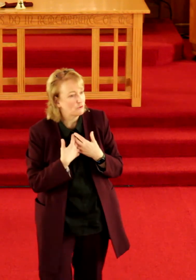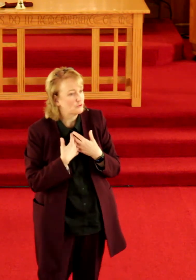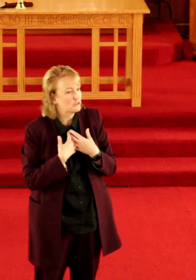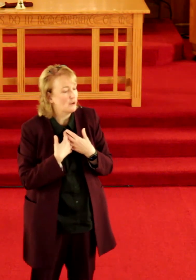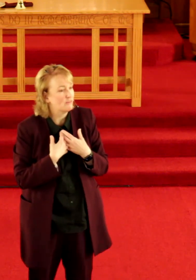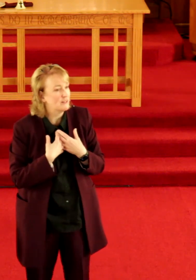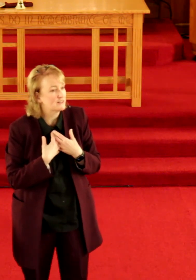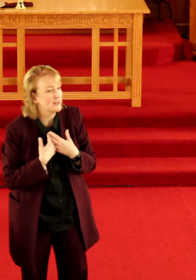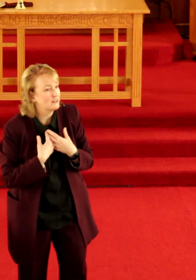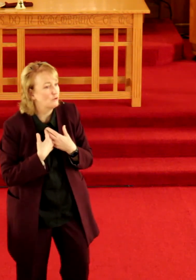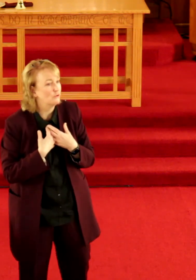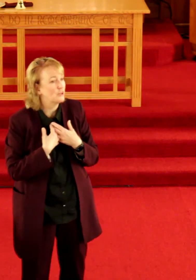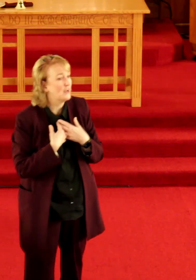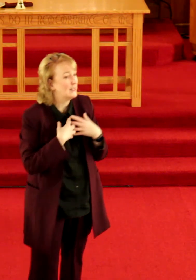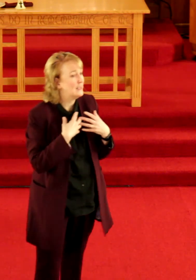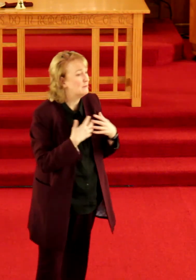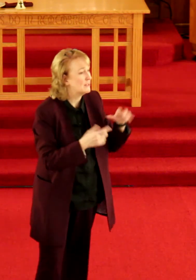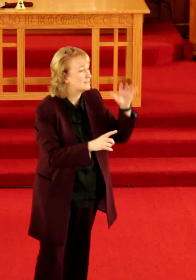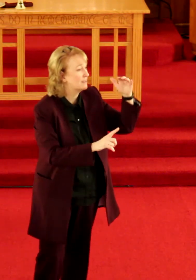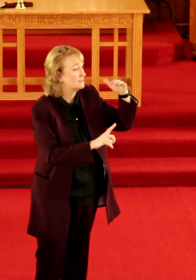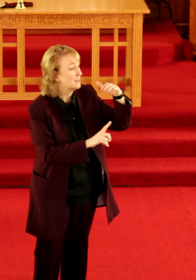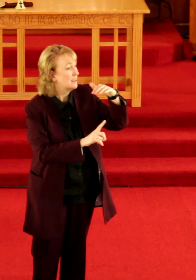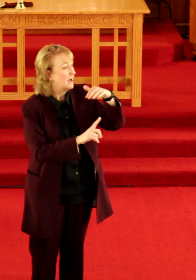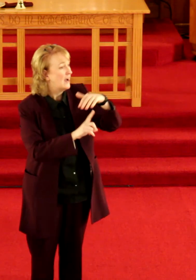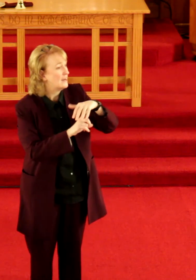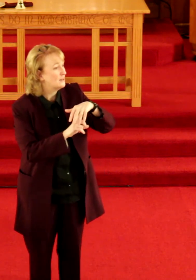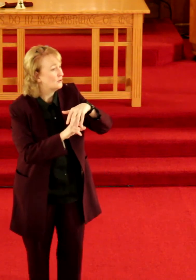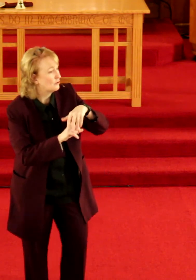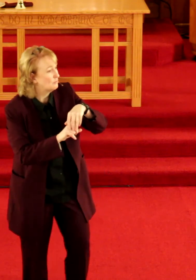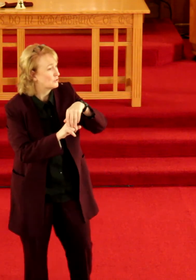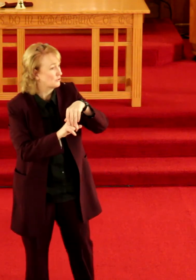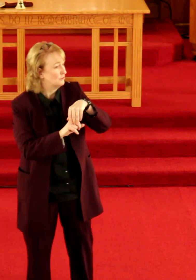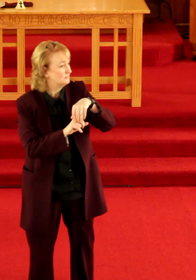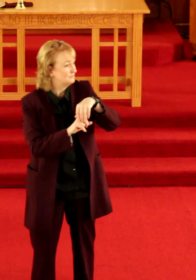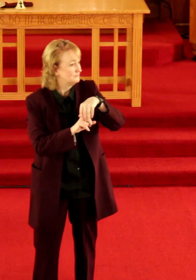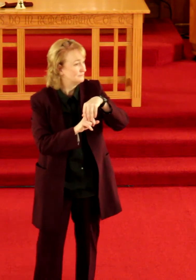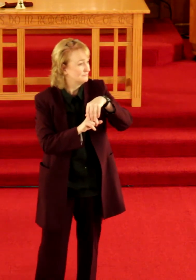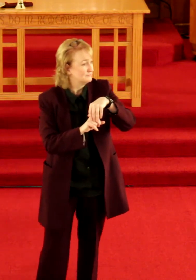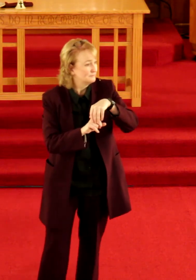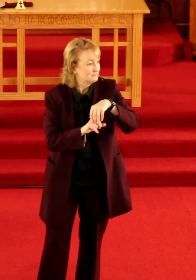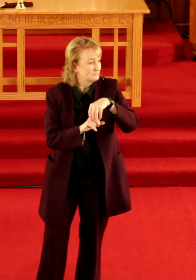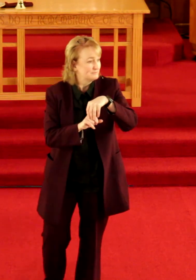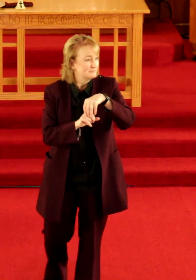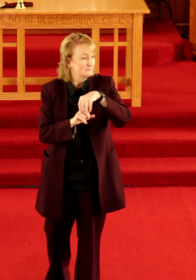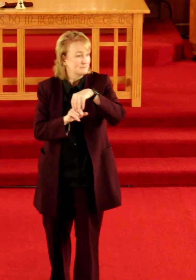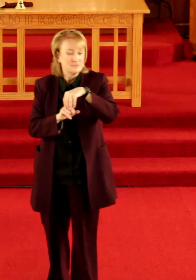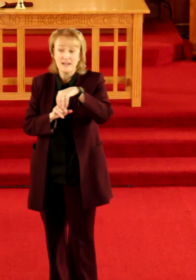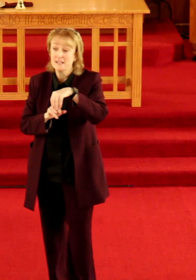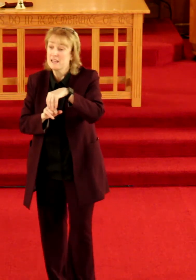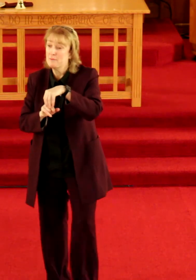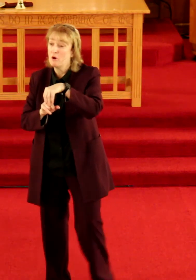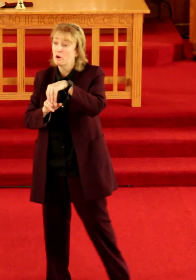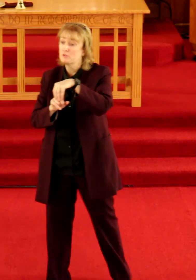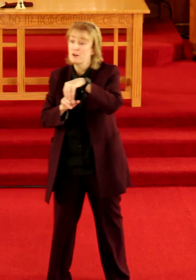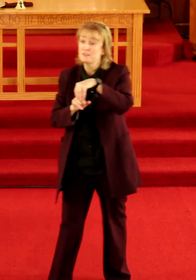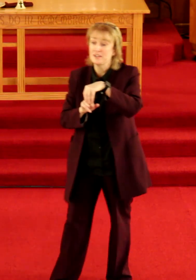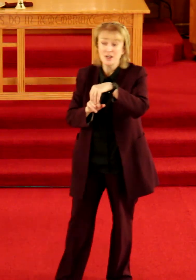for yourself it's like the old tiny hymn that says hide it under a bushel that hymn goes on to say